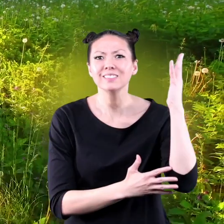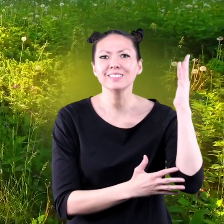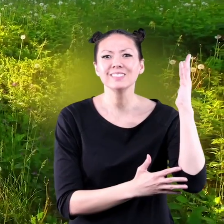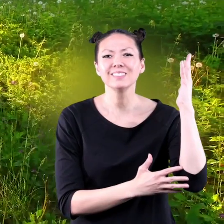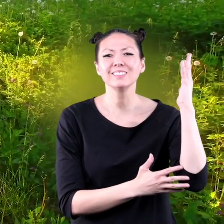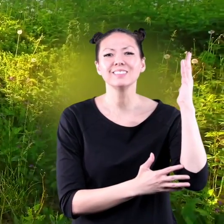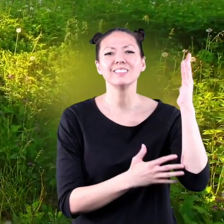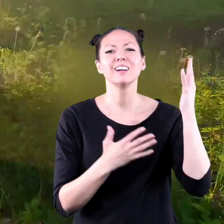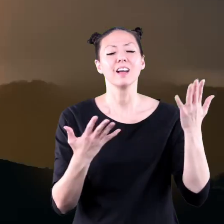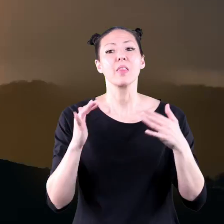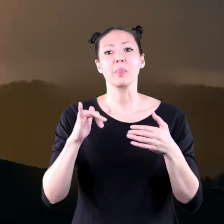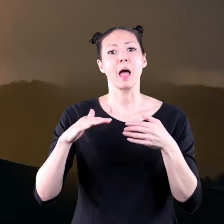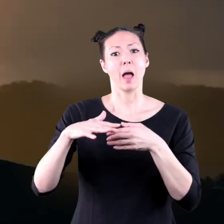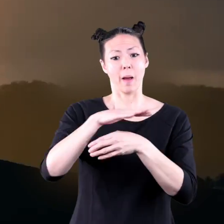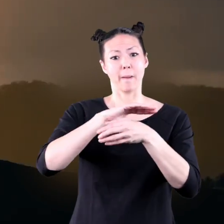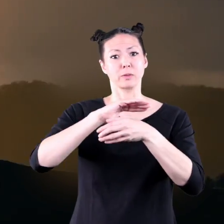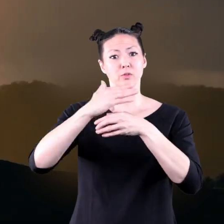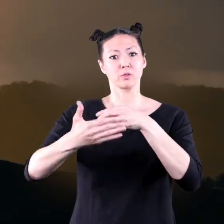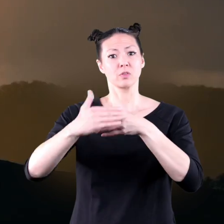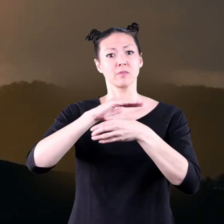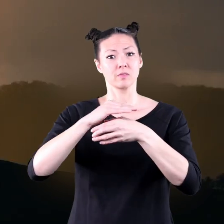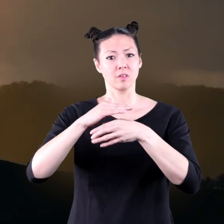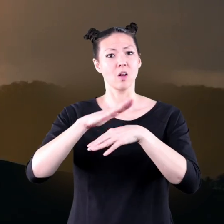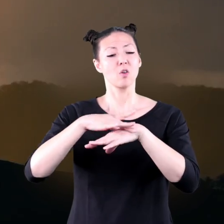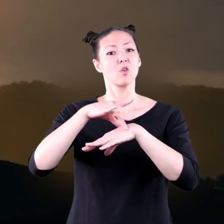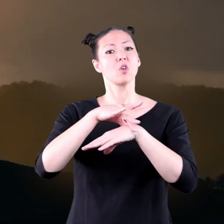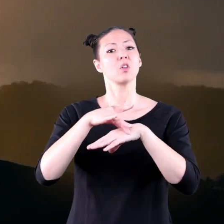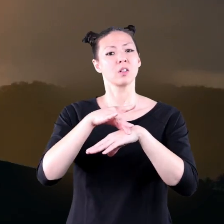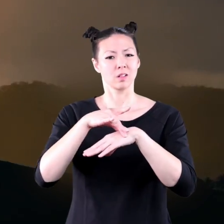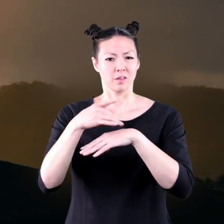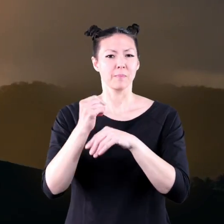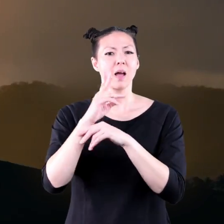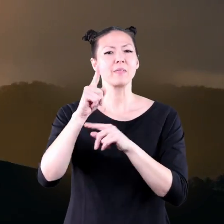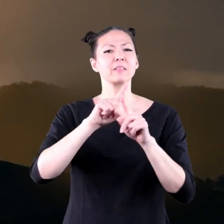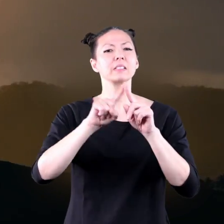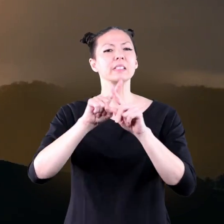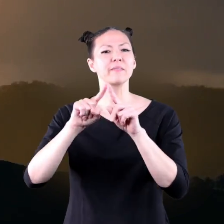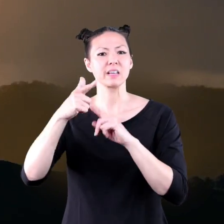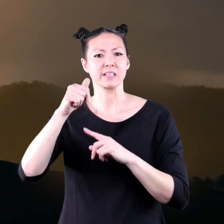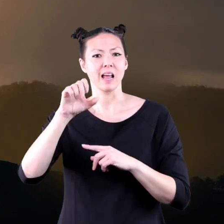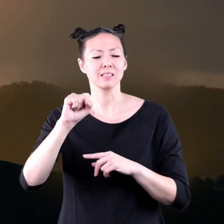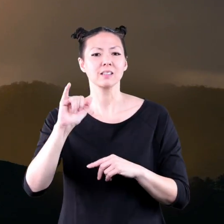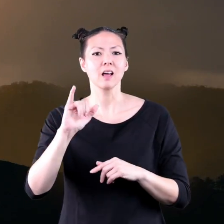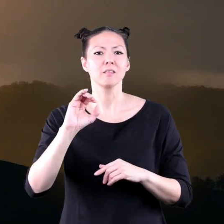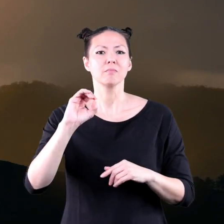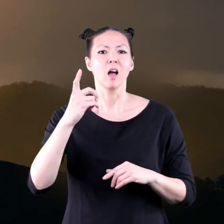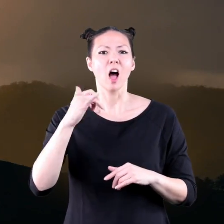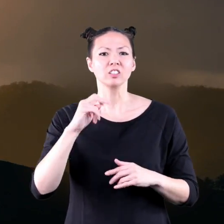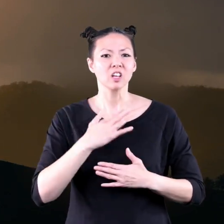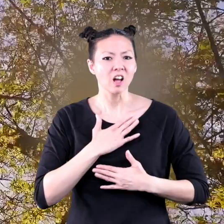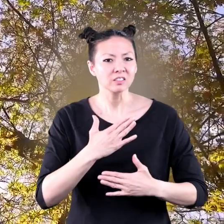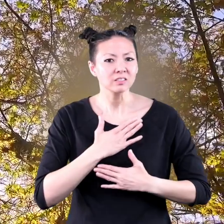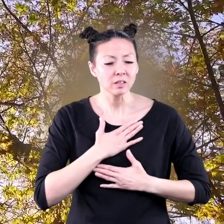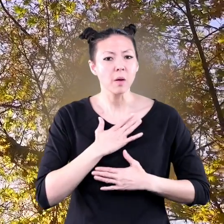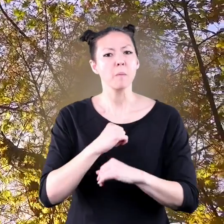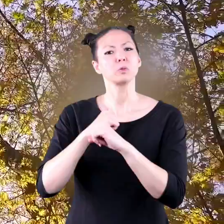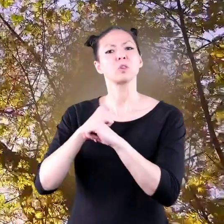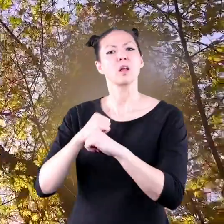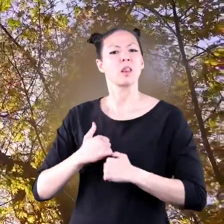the atmosphere surrounds our earth and is made up of different gases like oxygen it protects life on